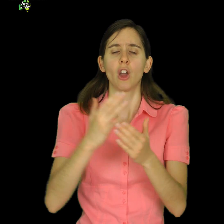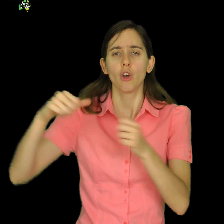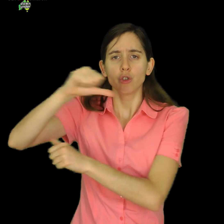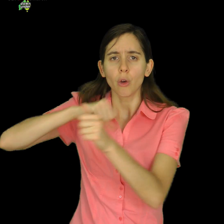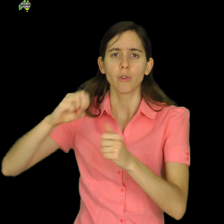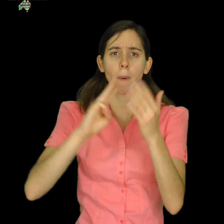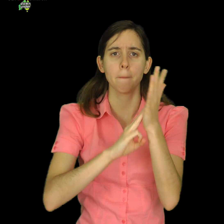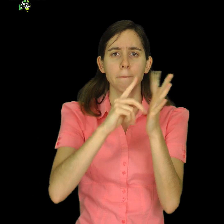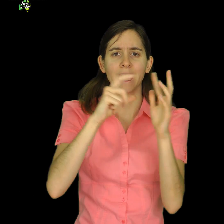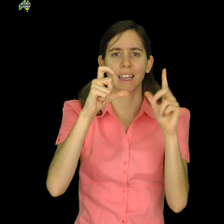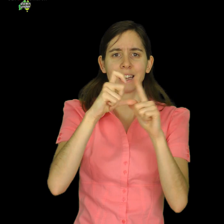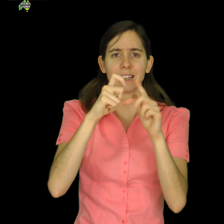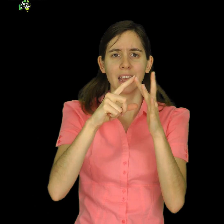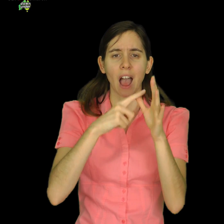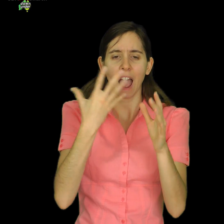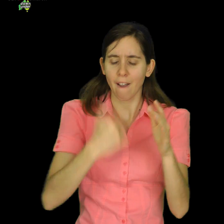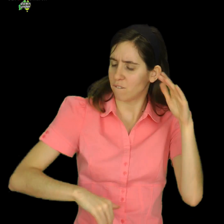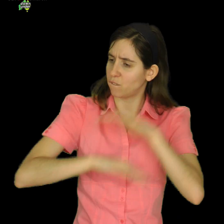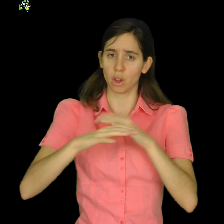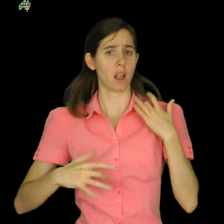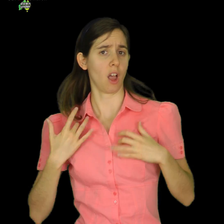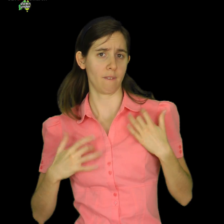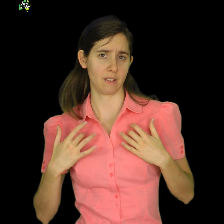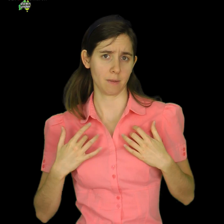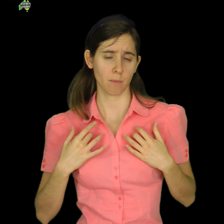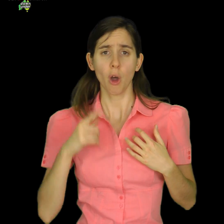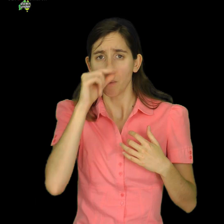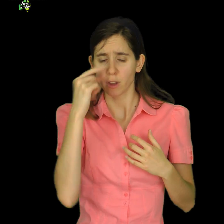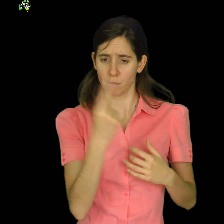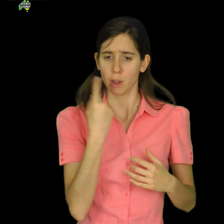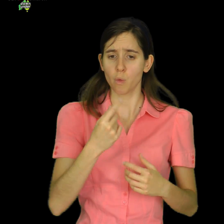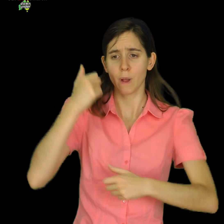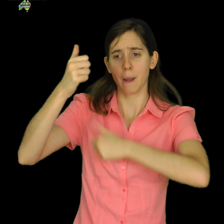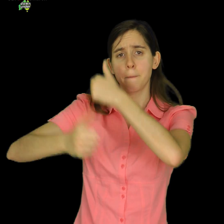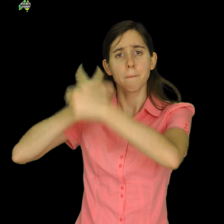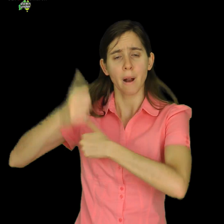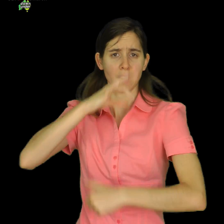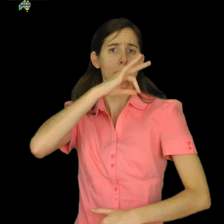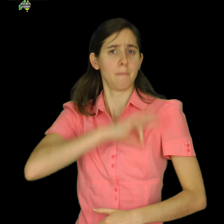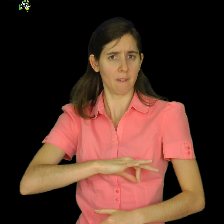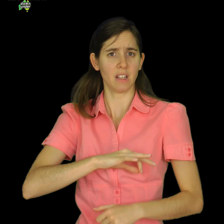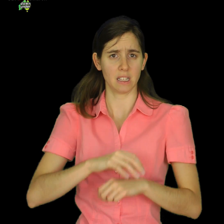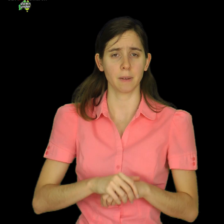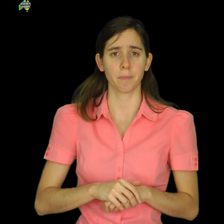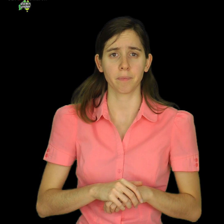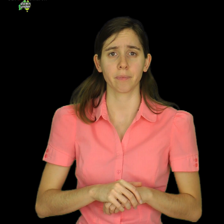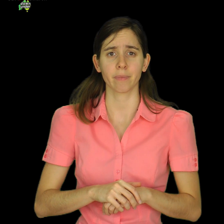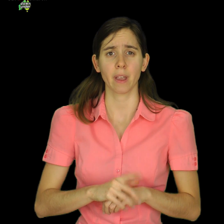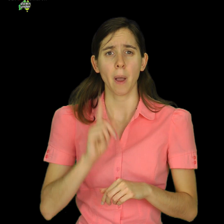saturated our lives. We may even praise its benefits and conveniences. But could modern media